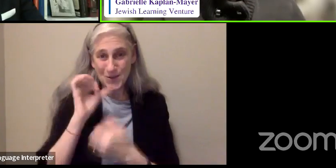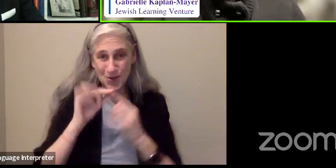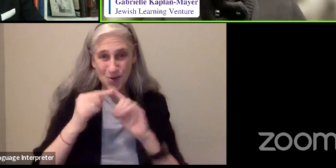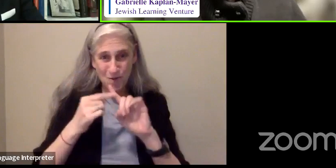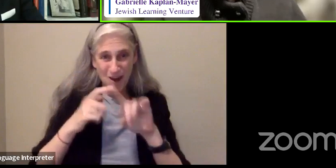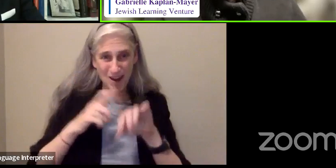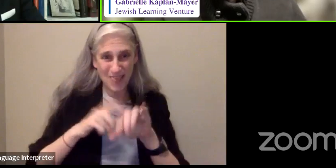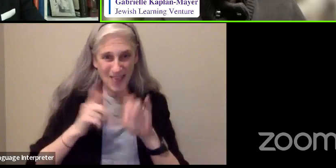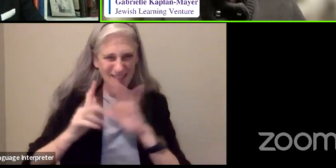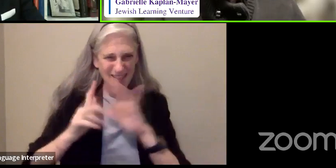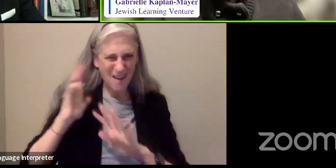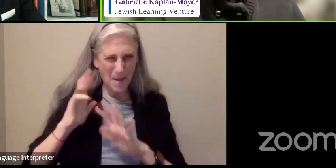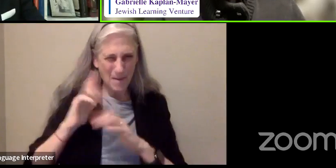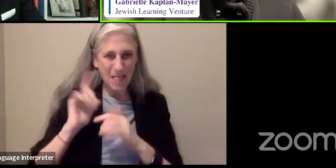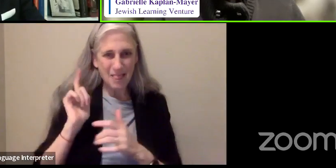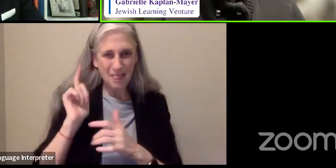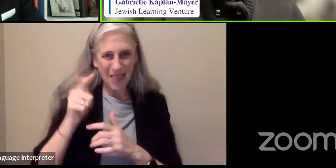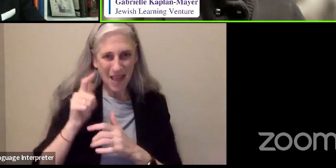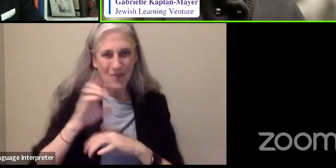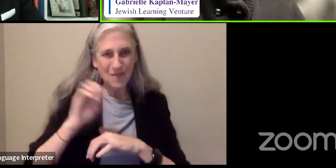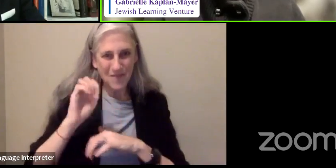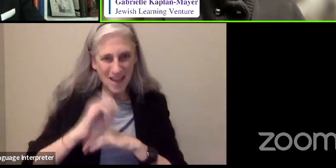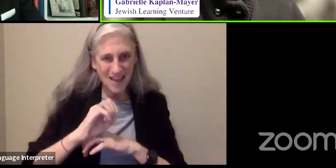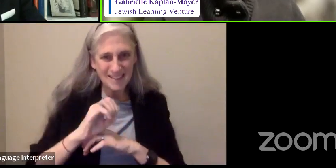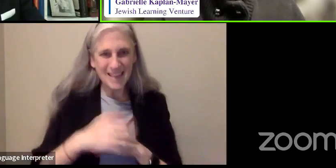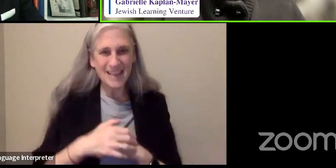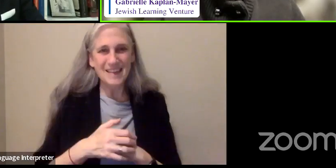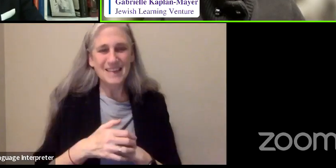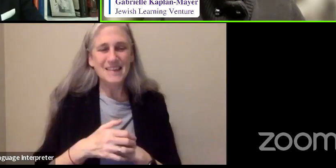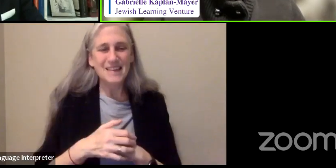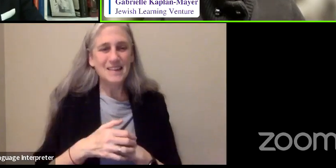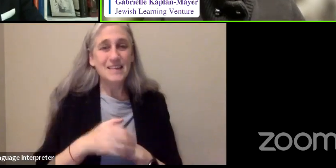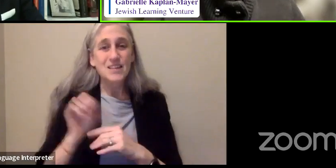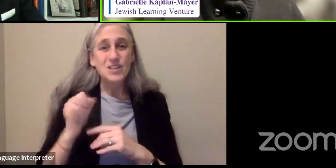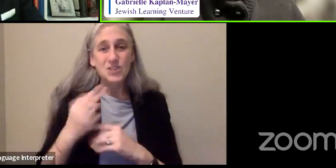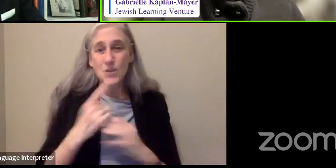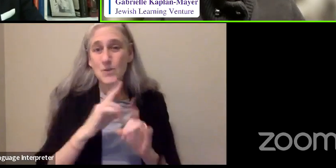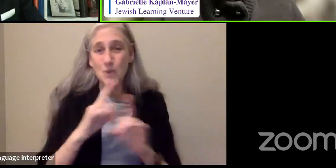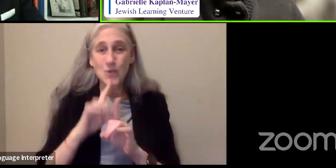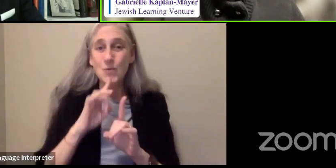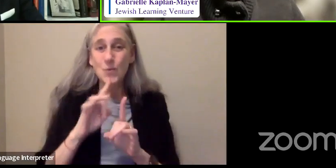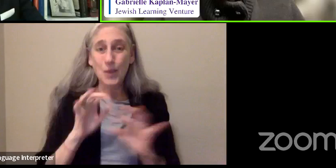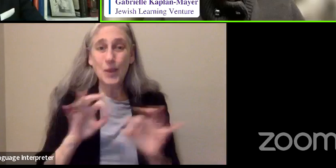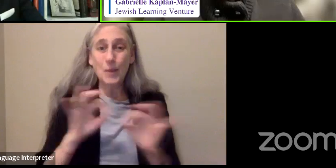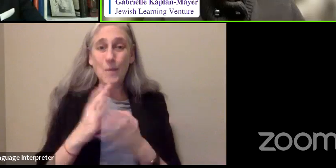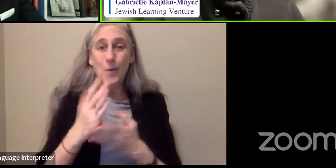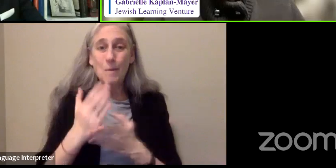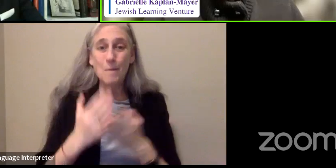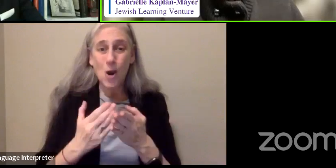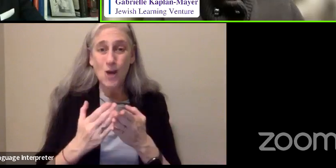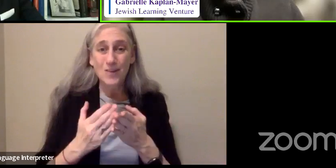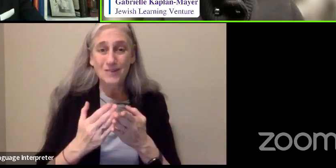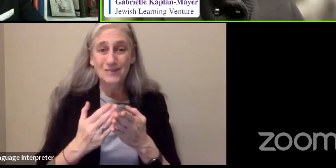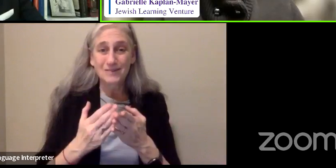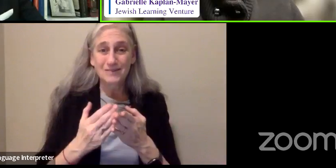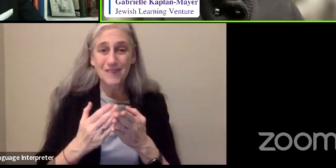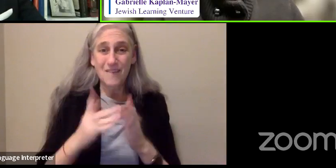at that time, and then later fiance, also was a really important part of your transition